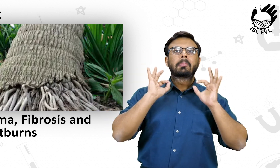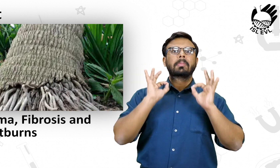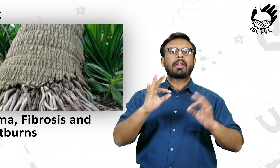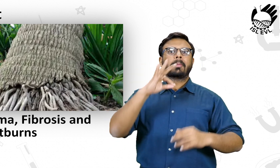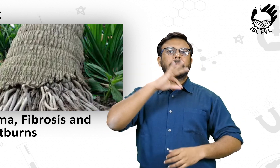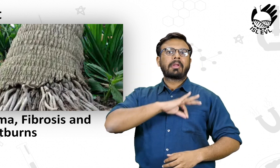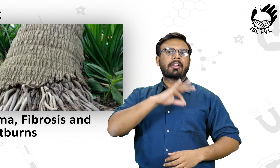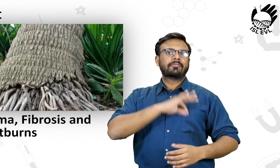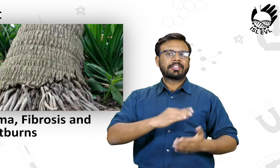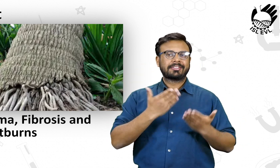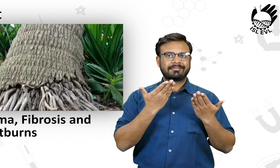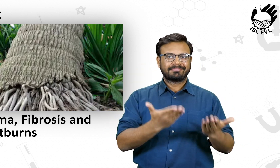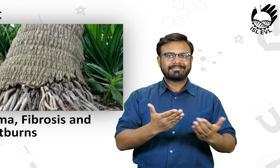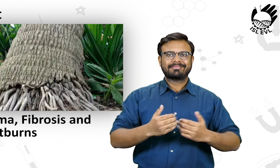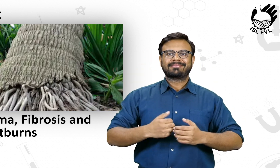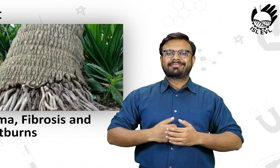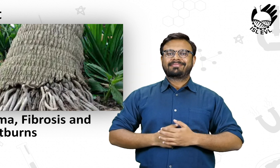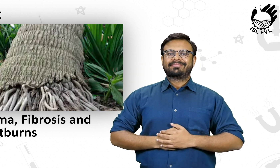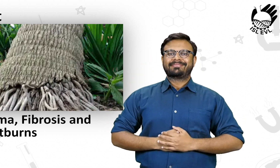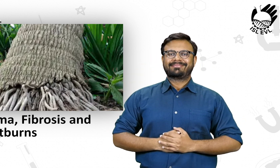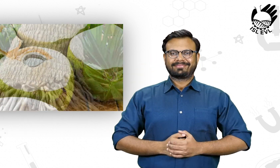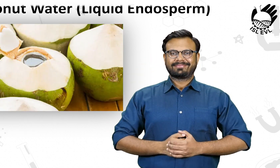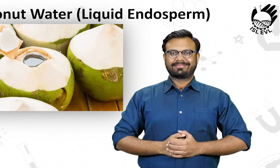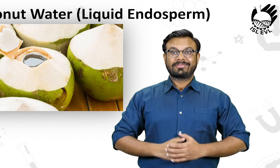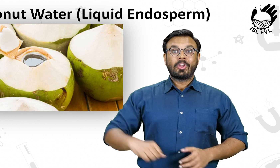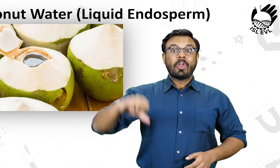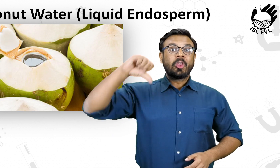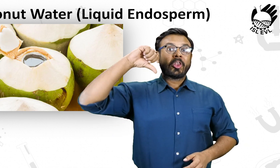In 9 is Coconut Water.